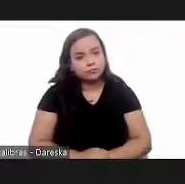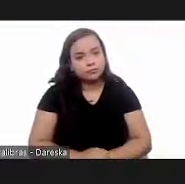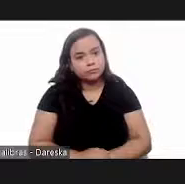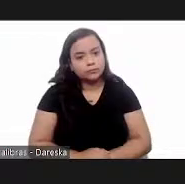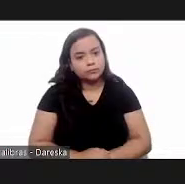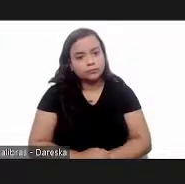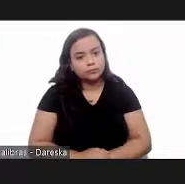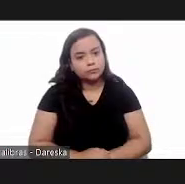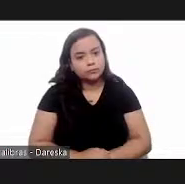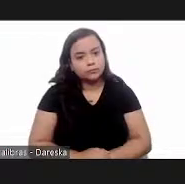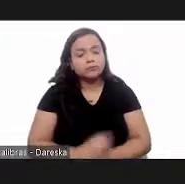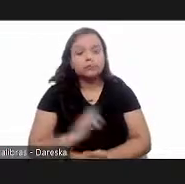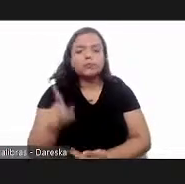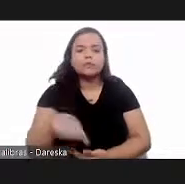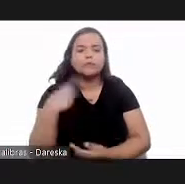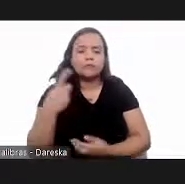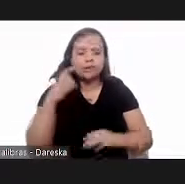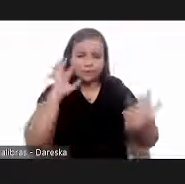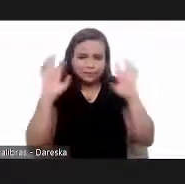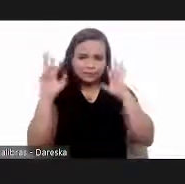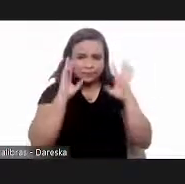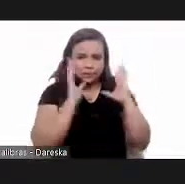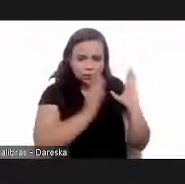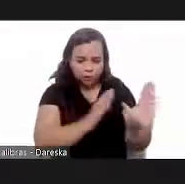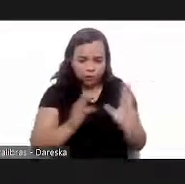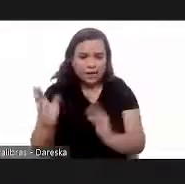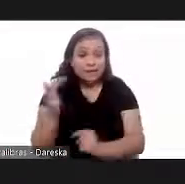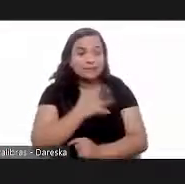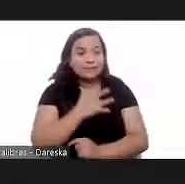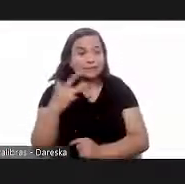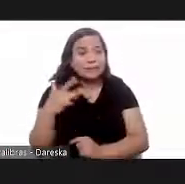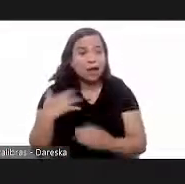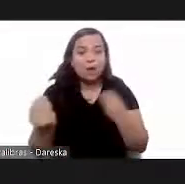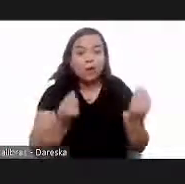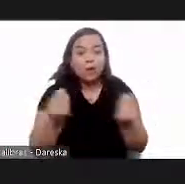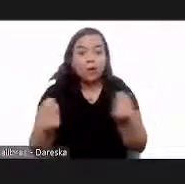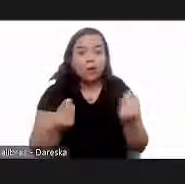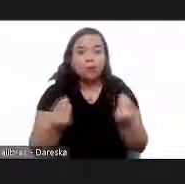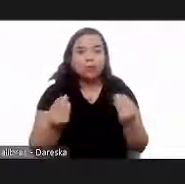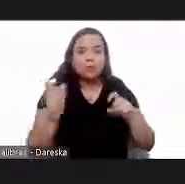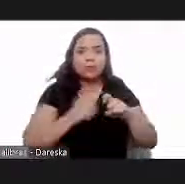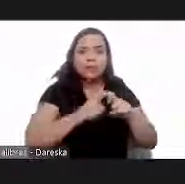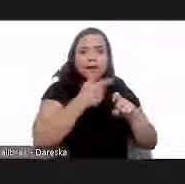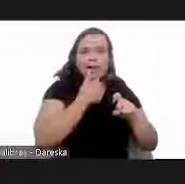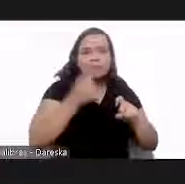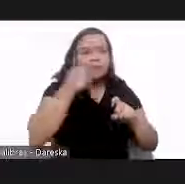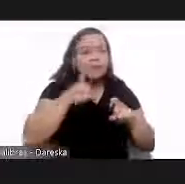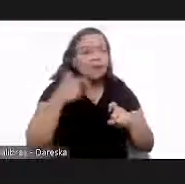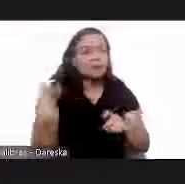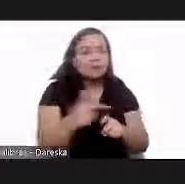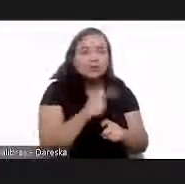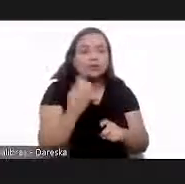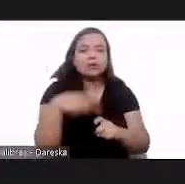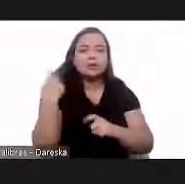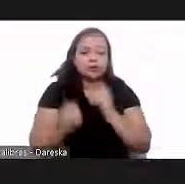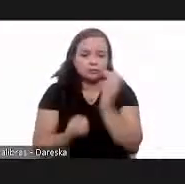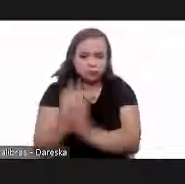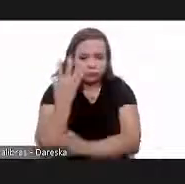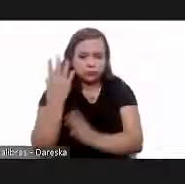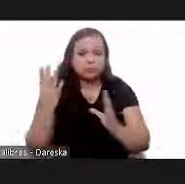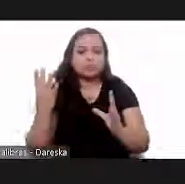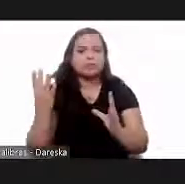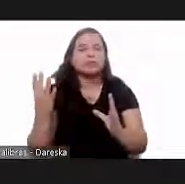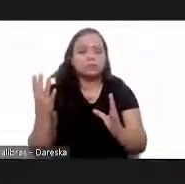we when we began to organize with health there were no physicians out here we built